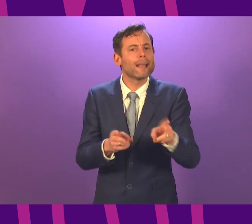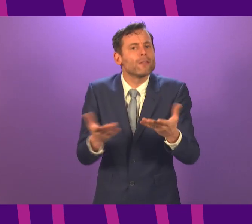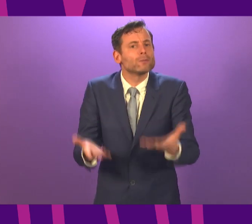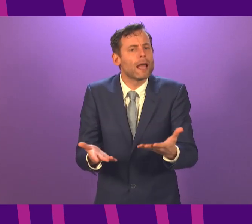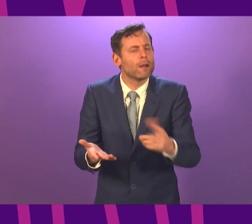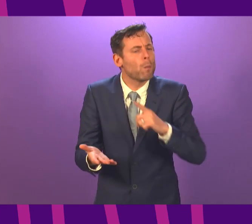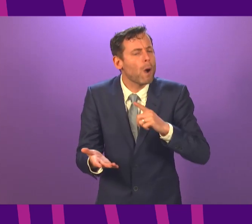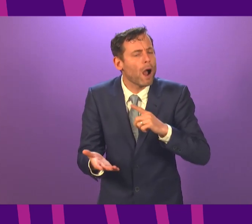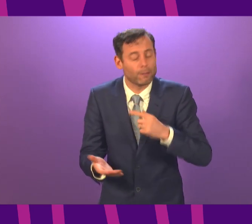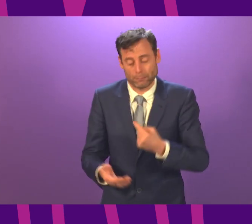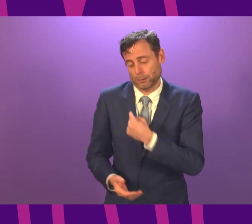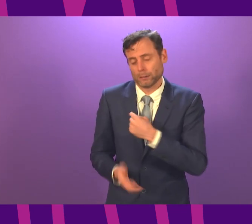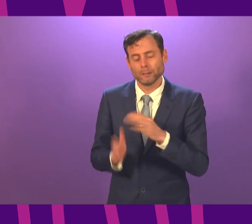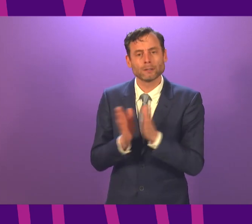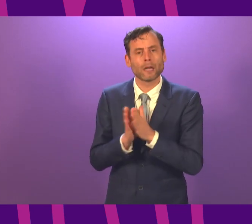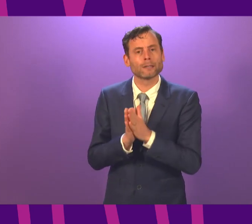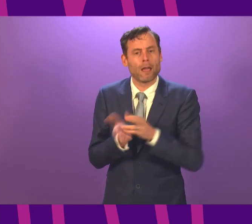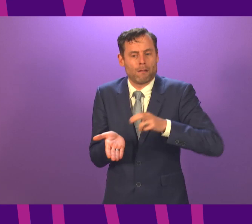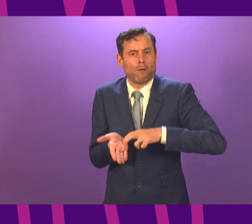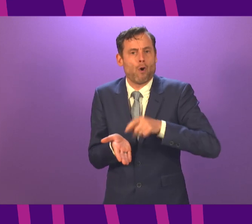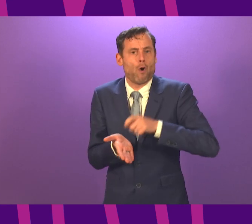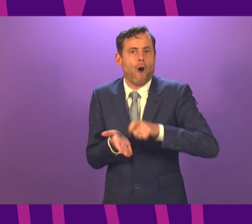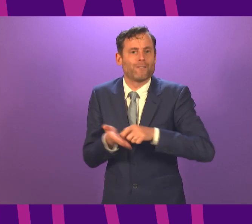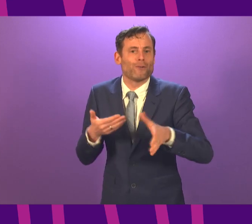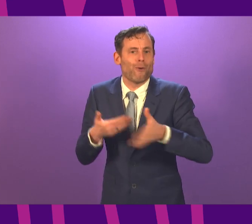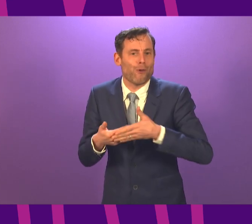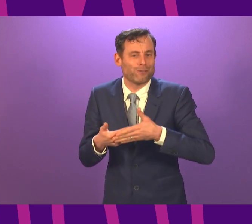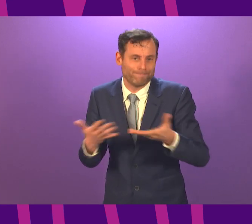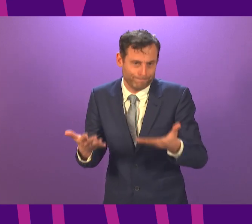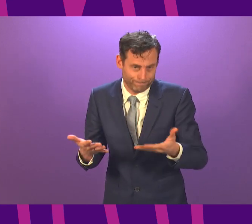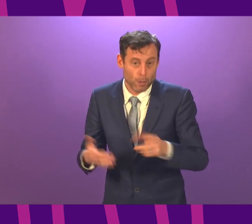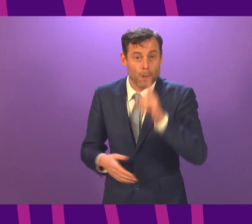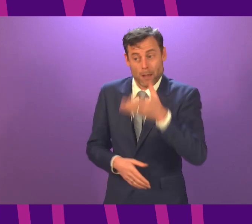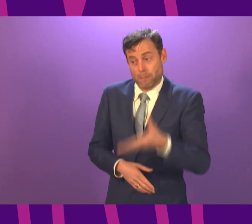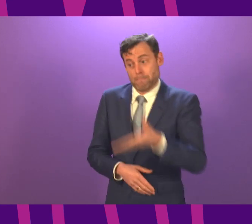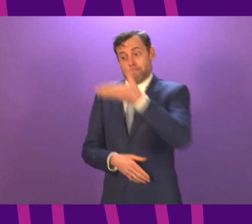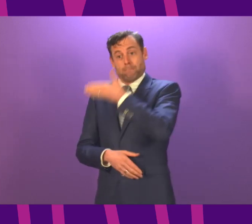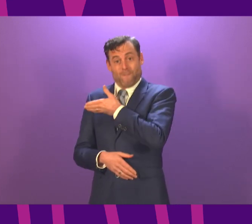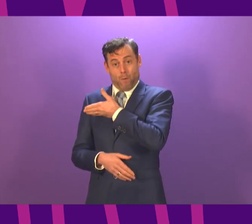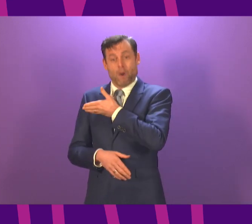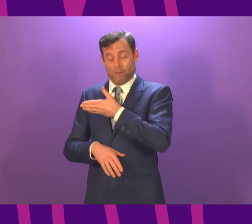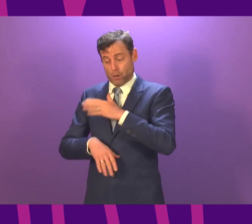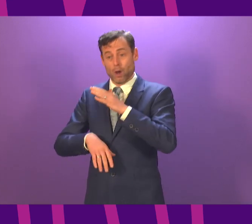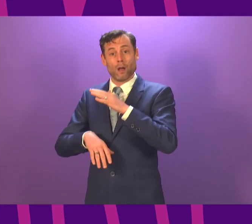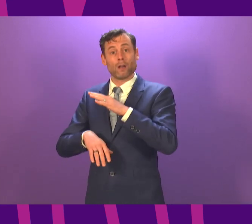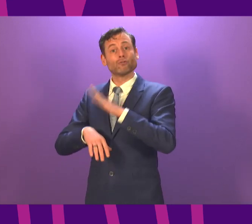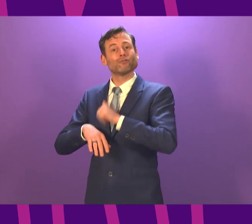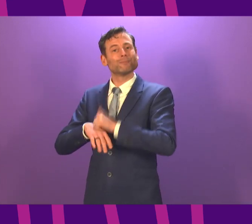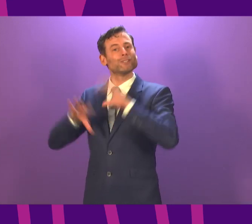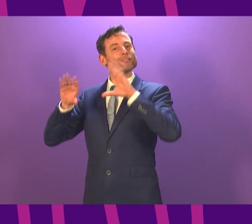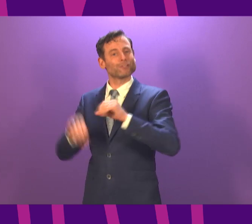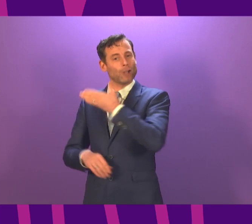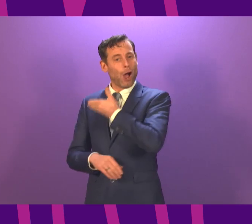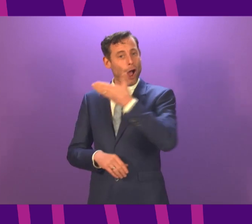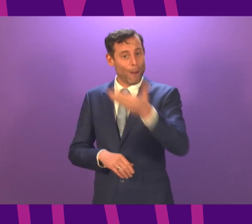were largely closed. But since I updated Parliament before Christmas, 289 deaths have been recorded in our daily figures. That